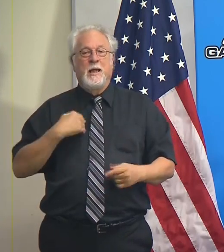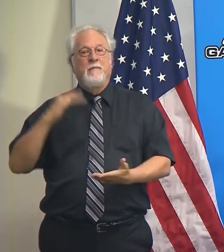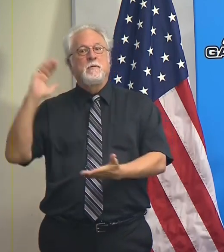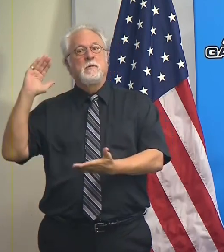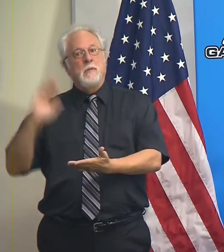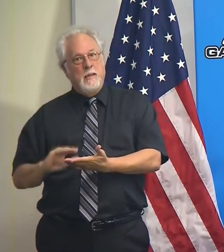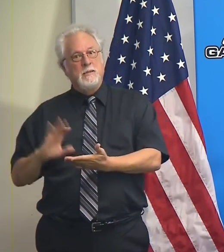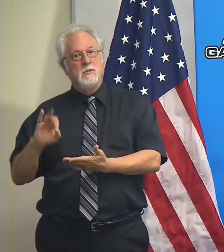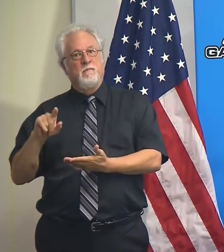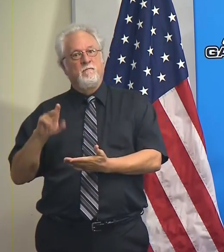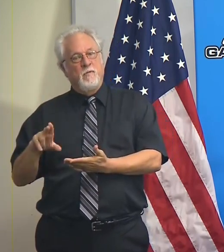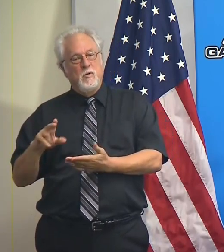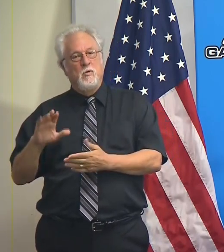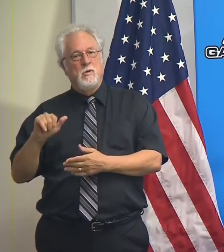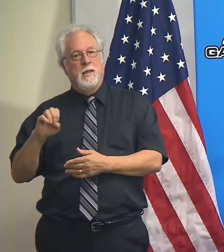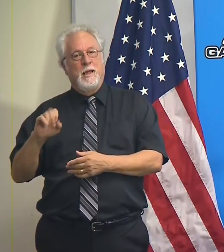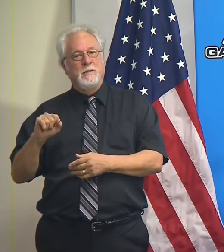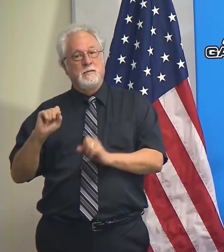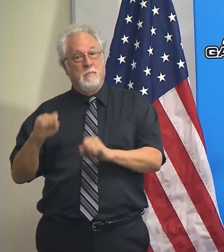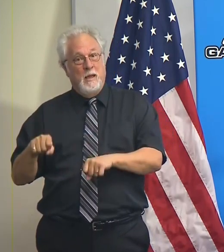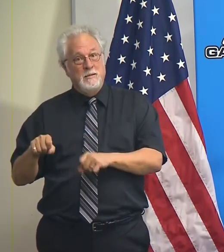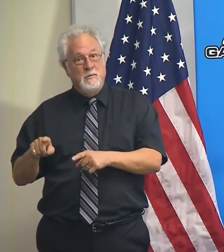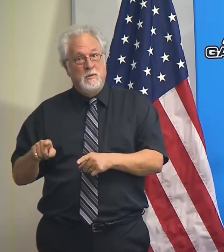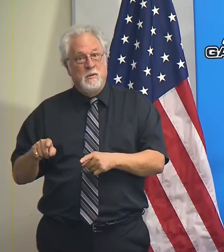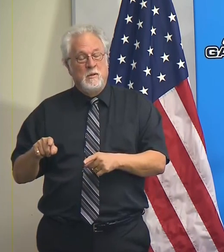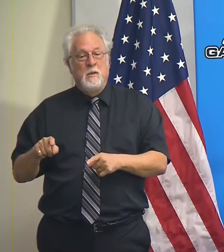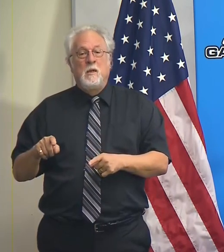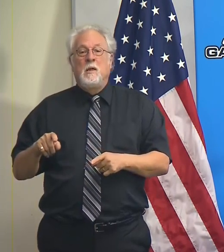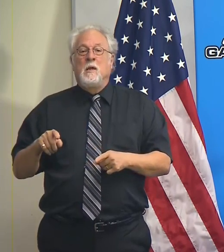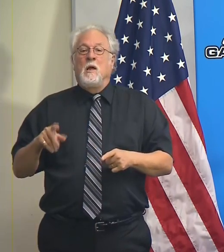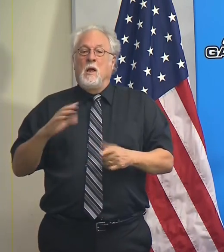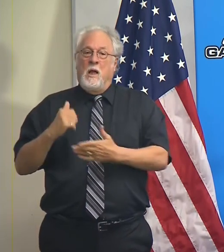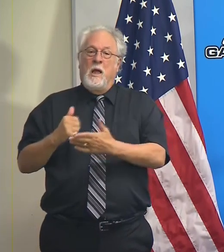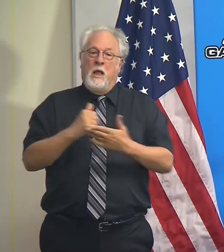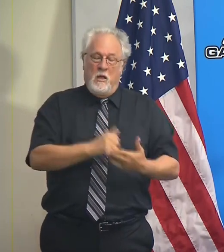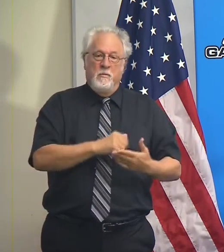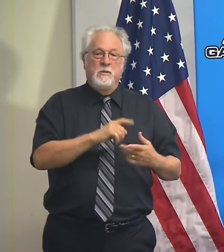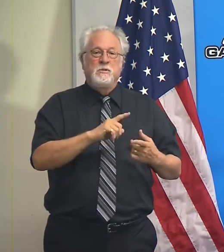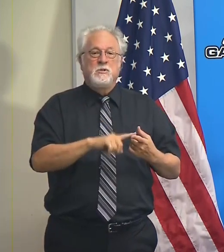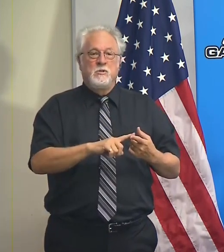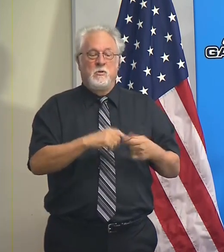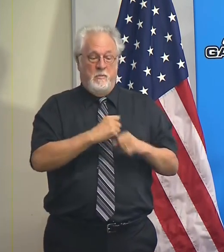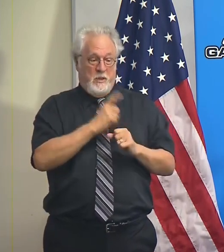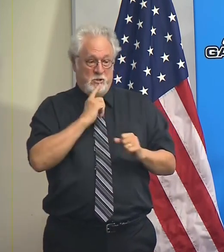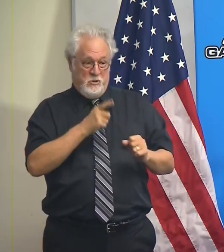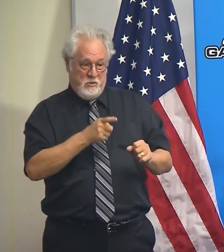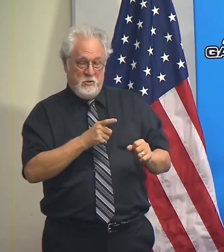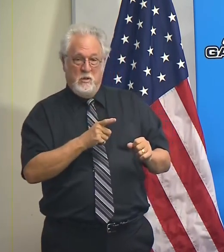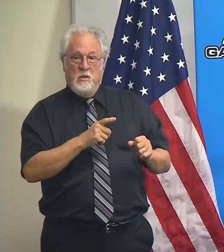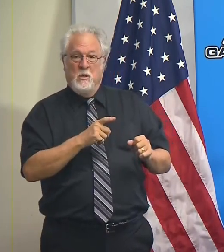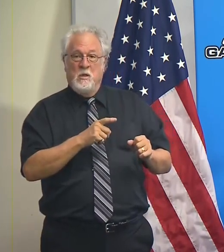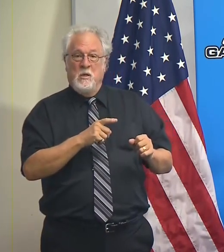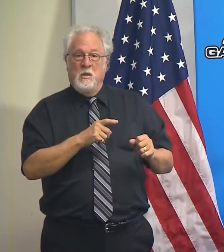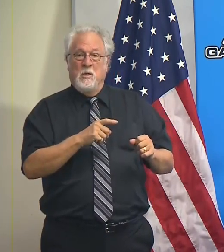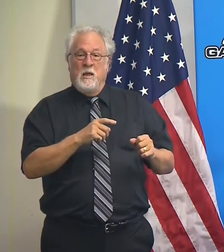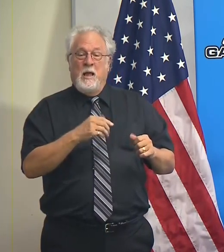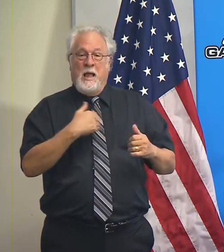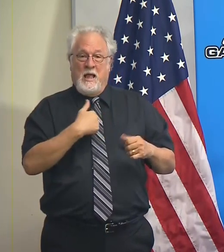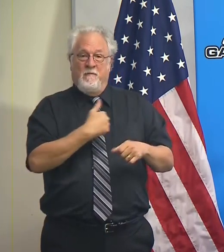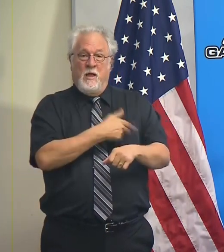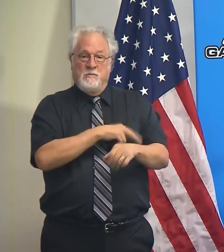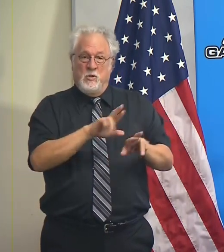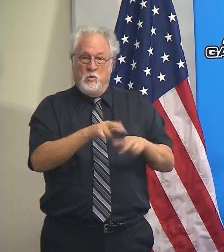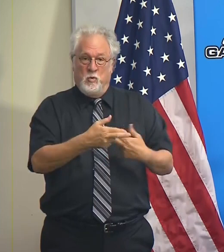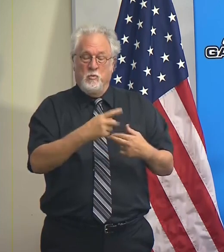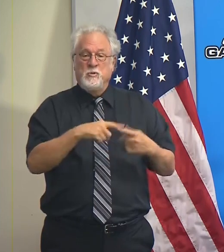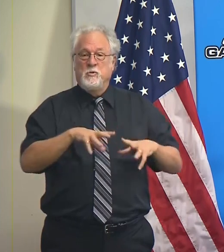flu cases as possible this year. And that will help us to be able to make sure that we can have the hospital capacity